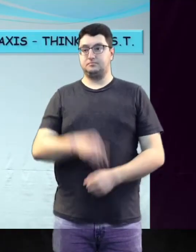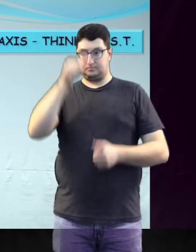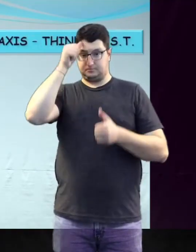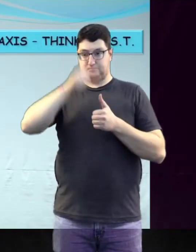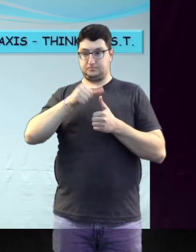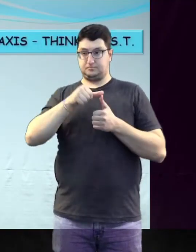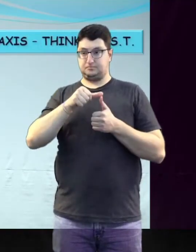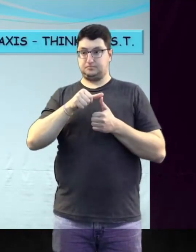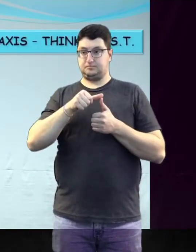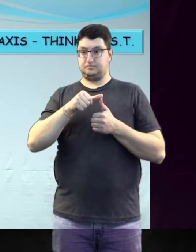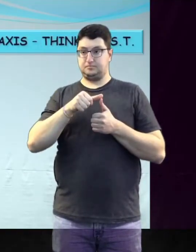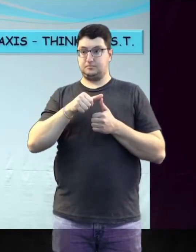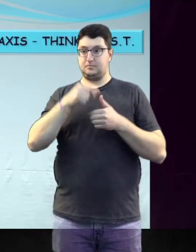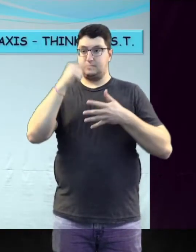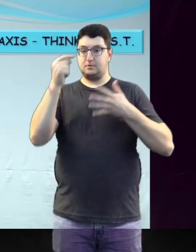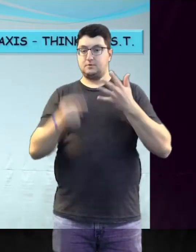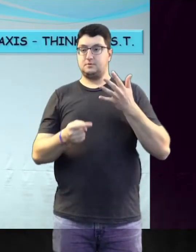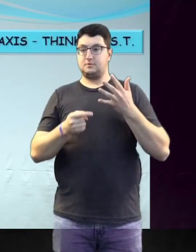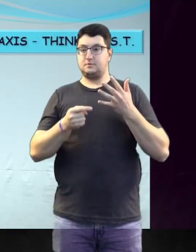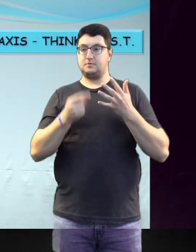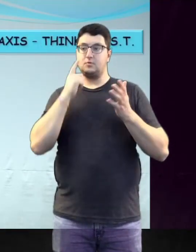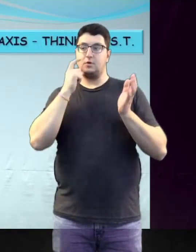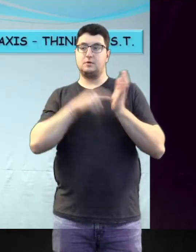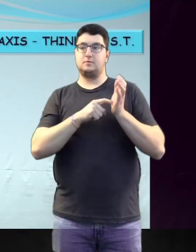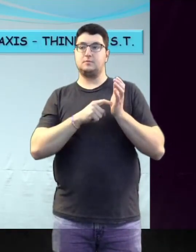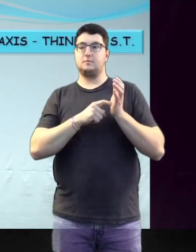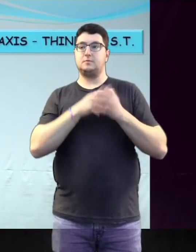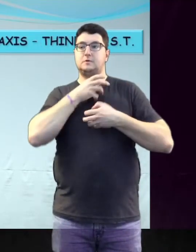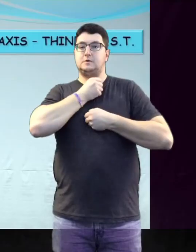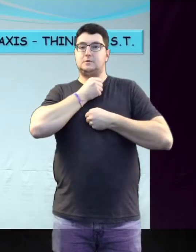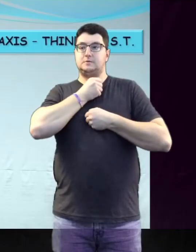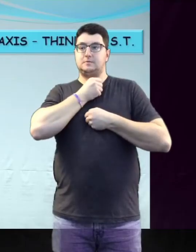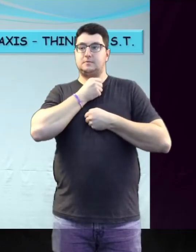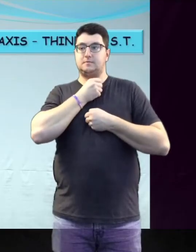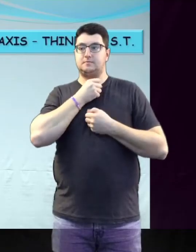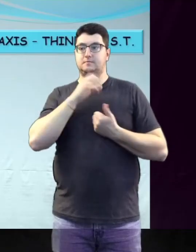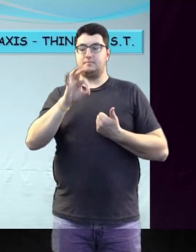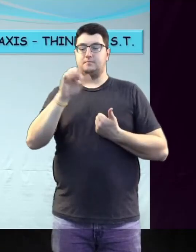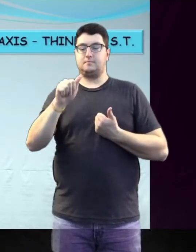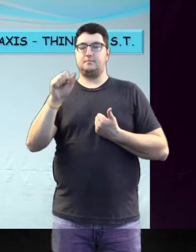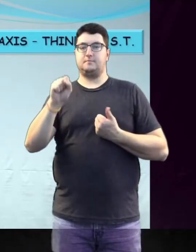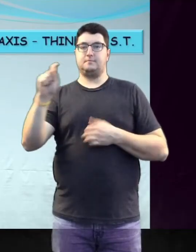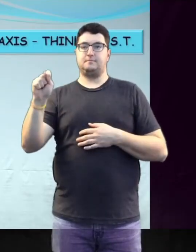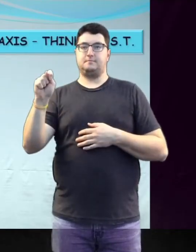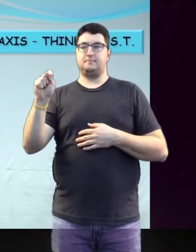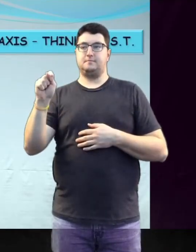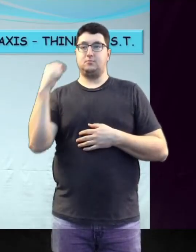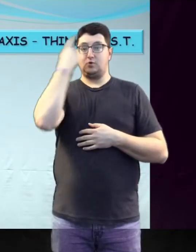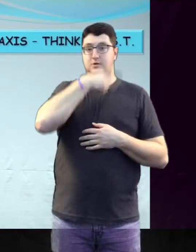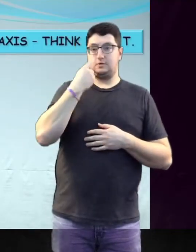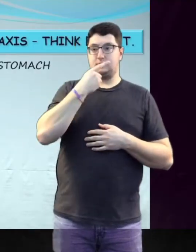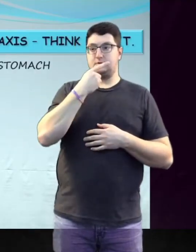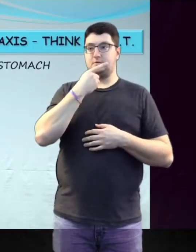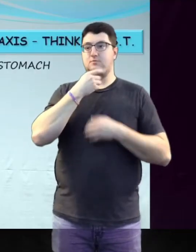When remembering the signs of anaphylaxis, think fast. Face, airway, stomach,